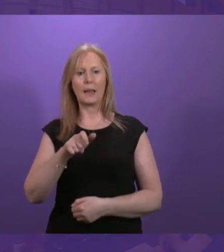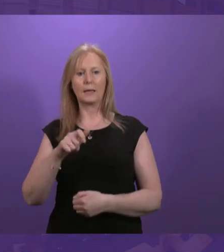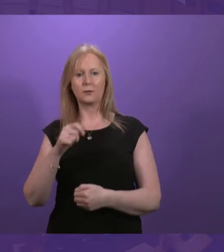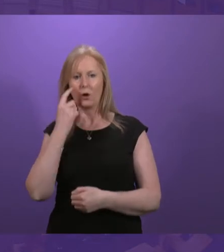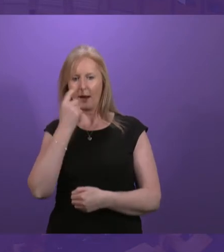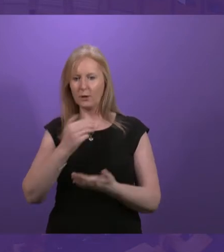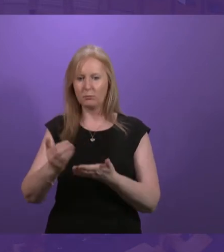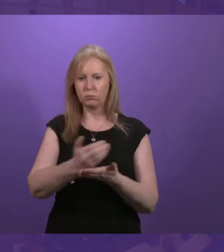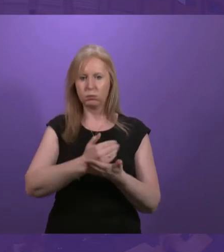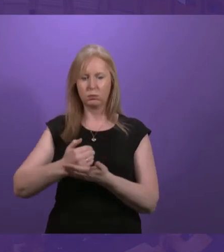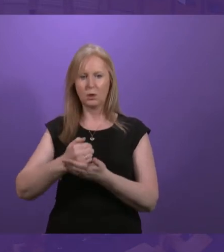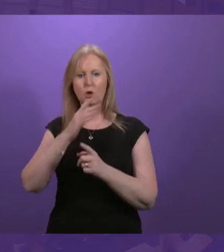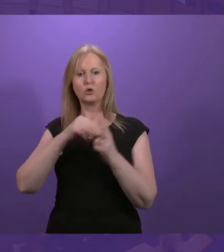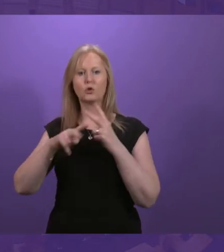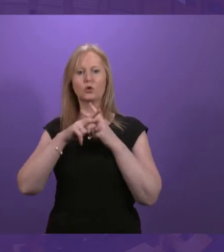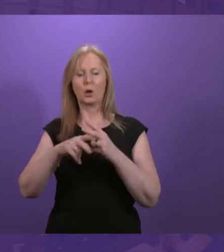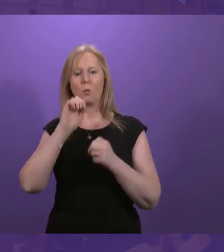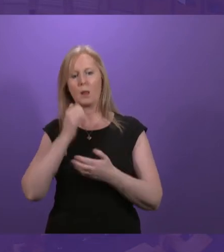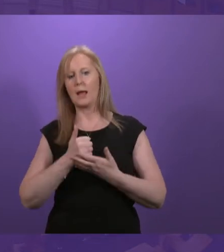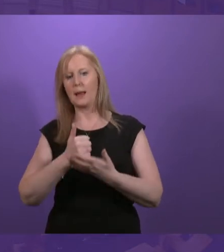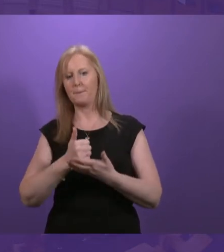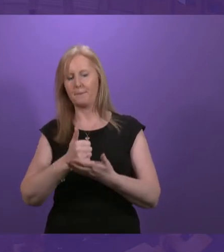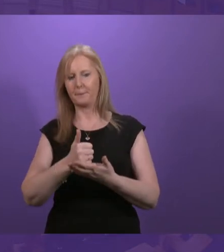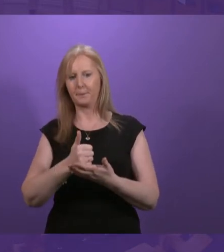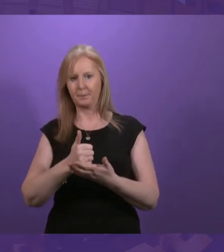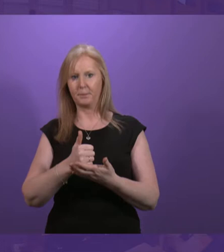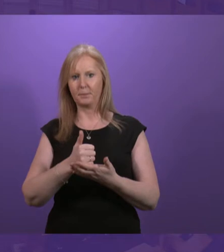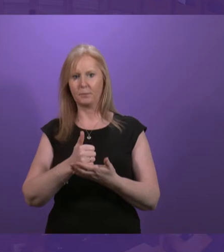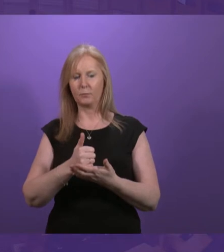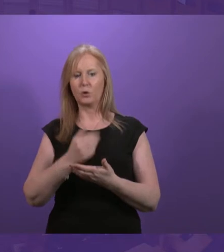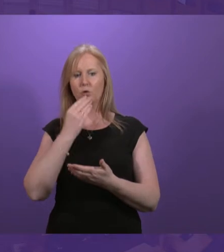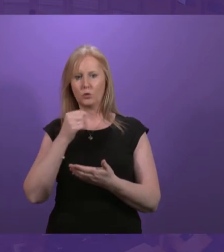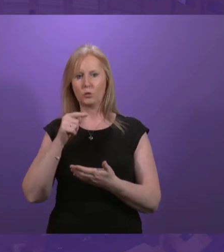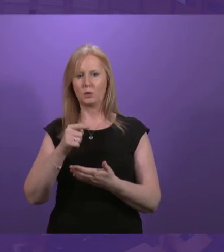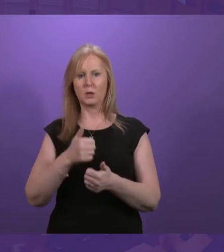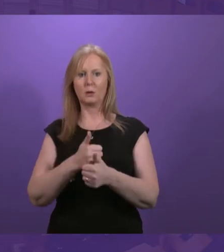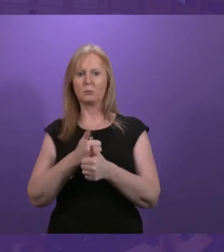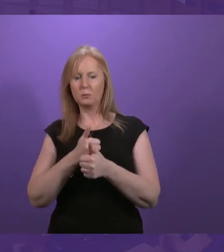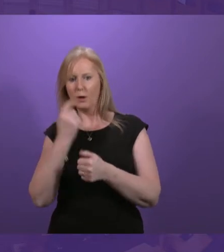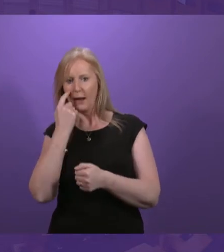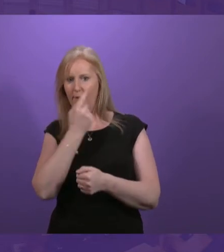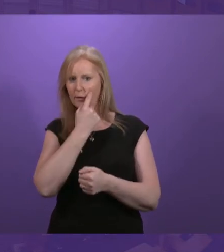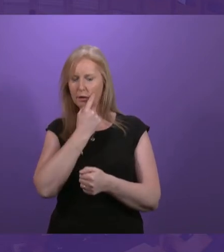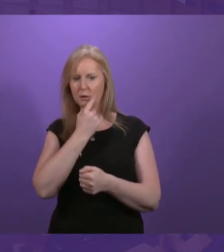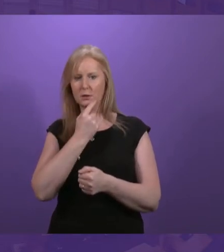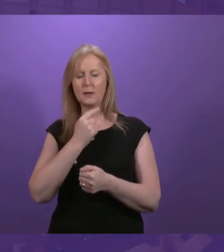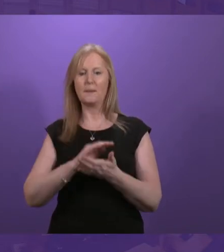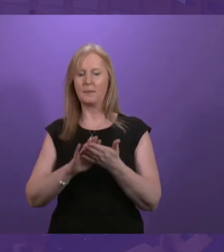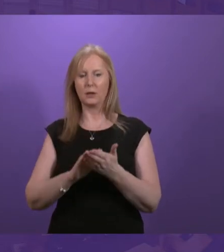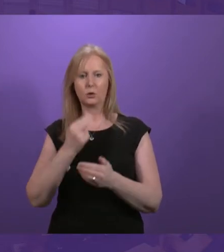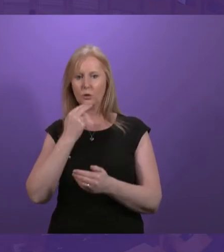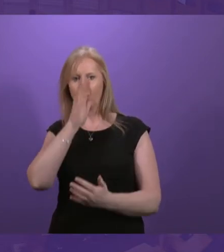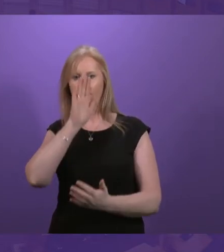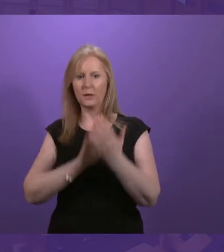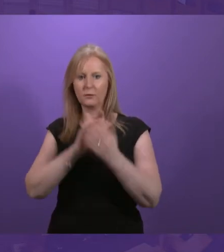Social Security Scotland will help with this. We will use the supporting evidence to make more award decisions without the need for face-to-face assessments.